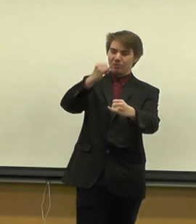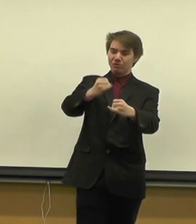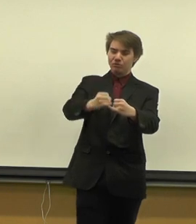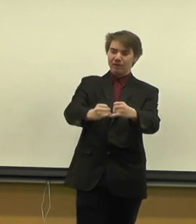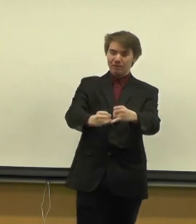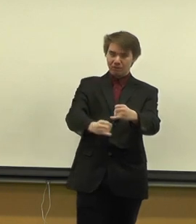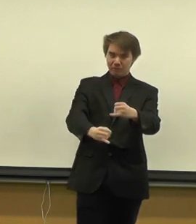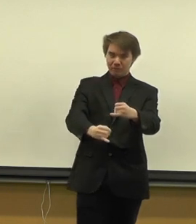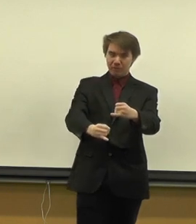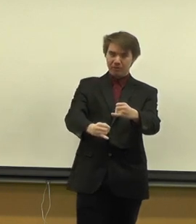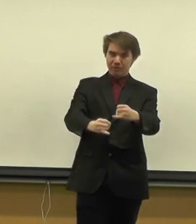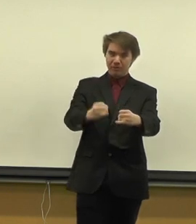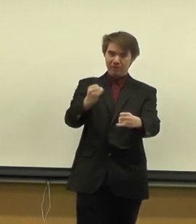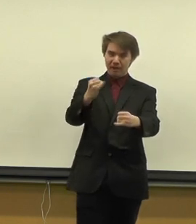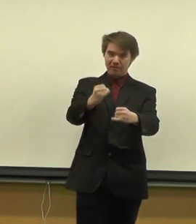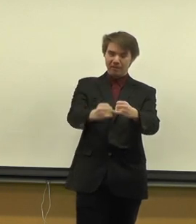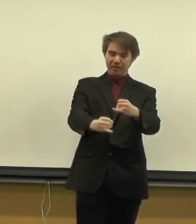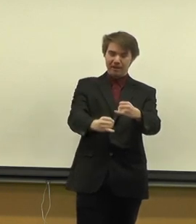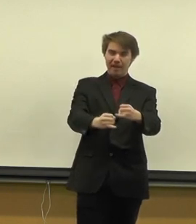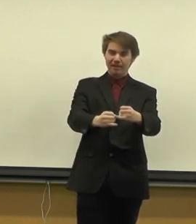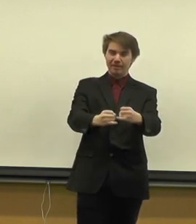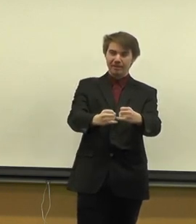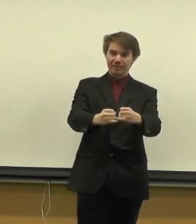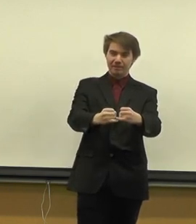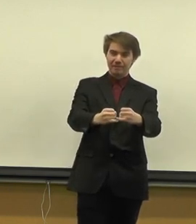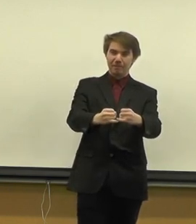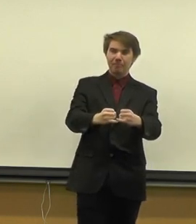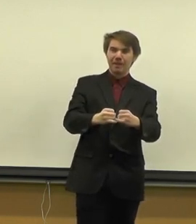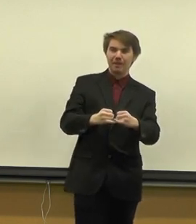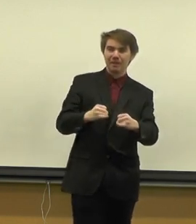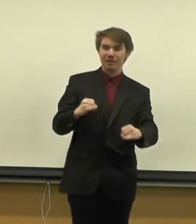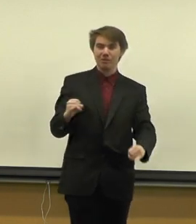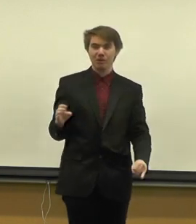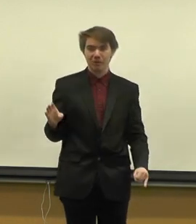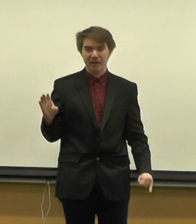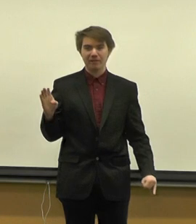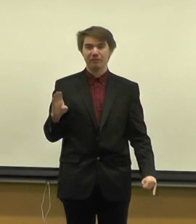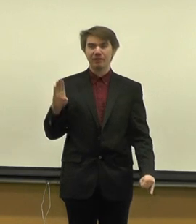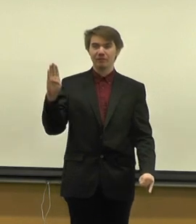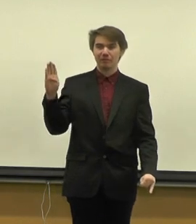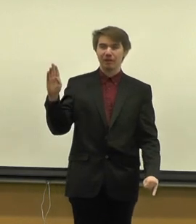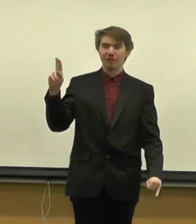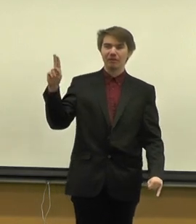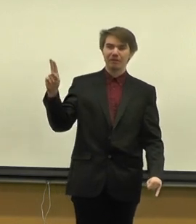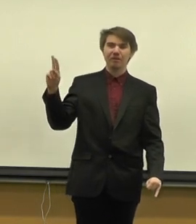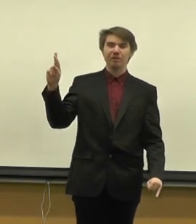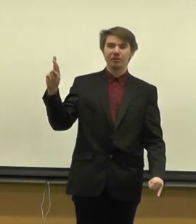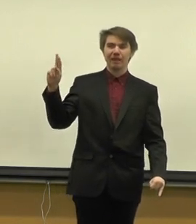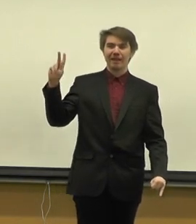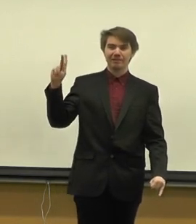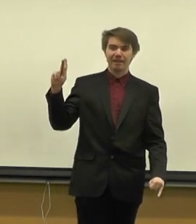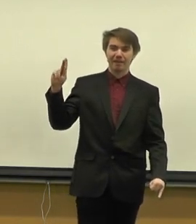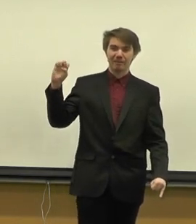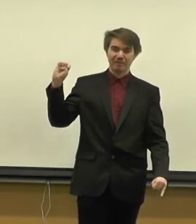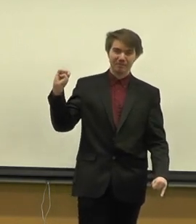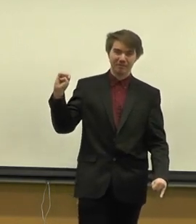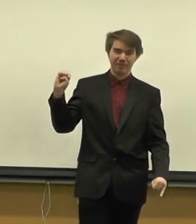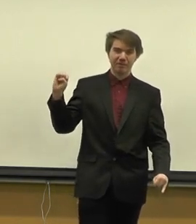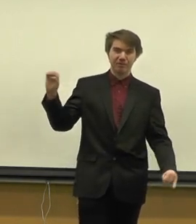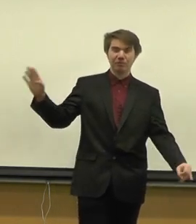you strike through your non-dominant eye like this. And then you go ahead and just fingerspell your last name. So